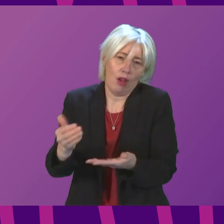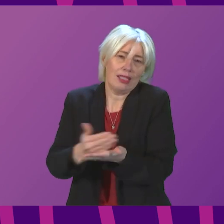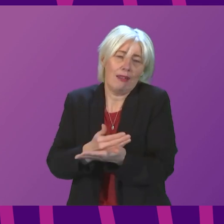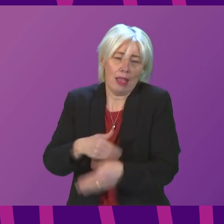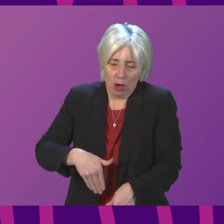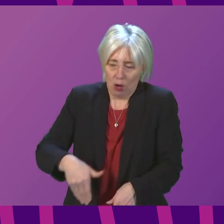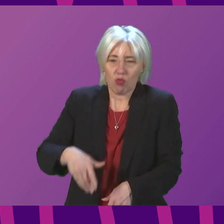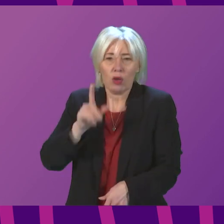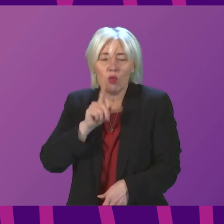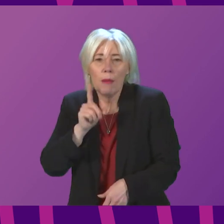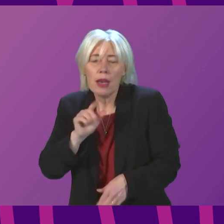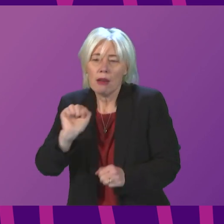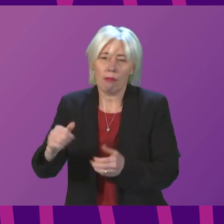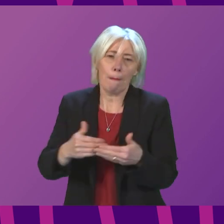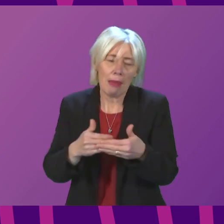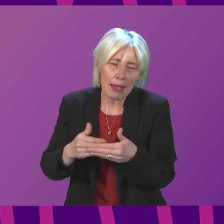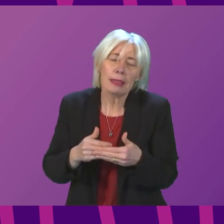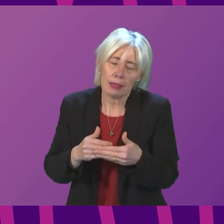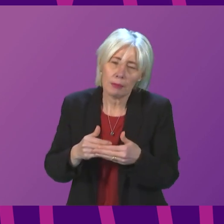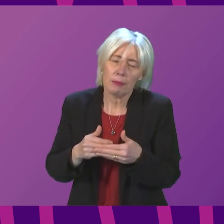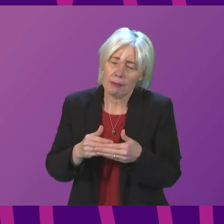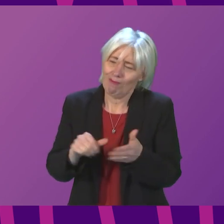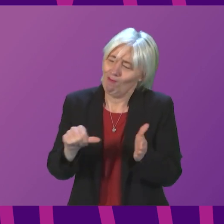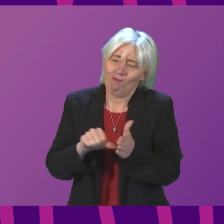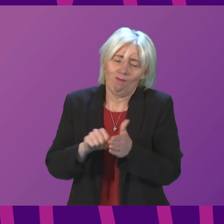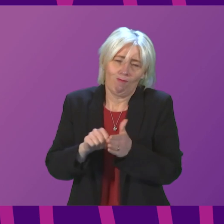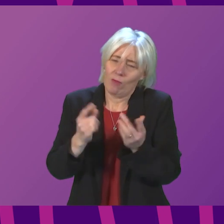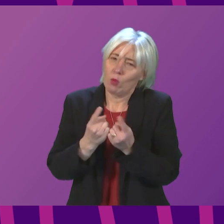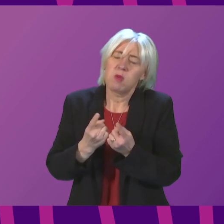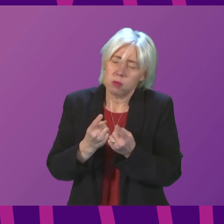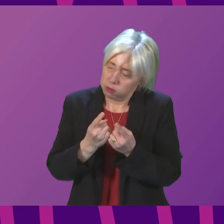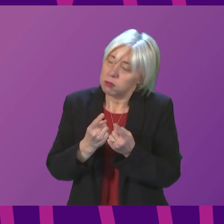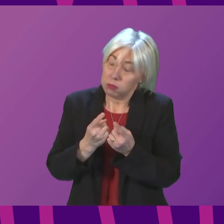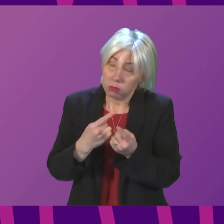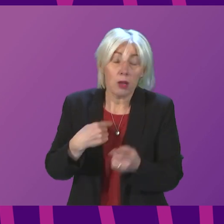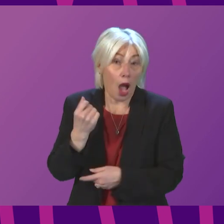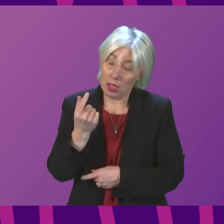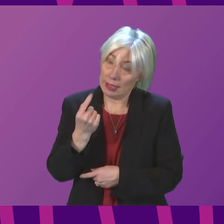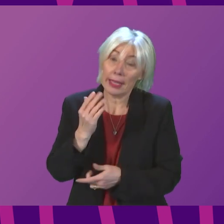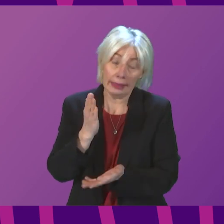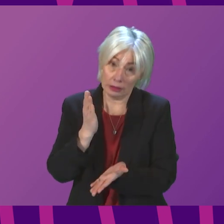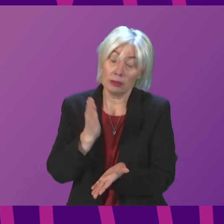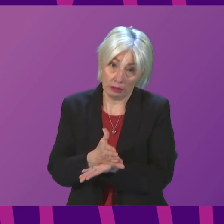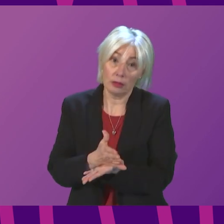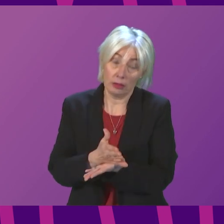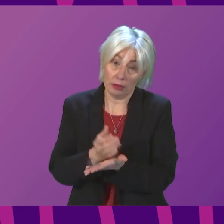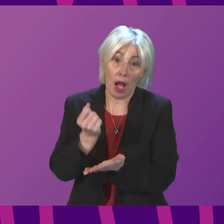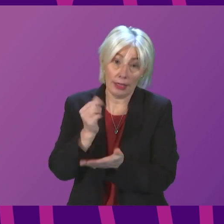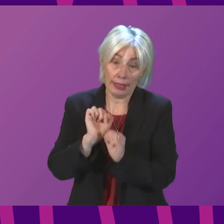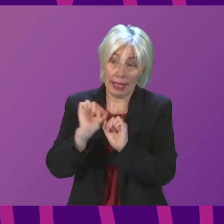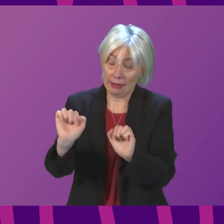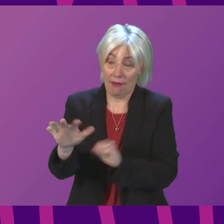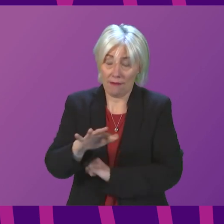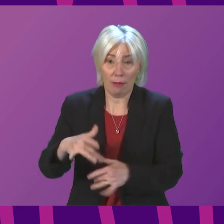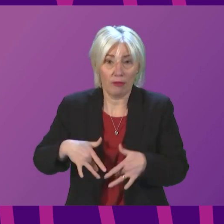mothers and their babies. So, these are really difficult issues. I understand, absolutely understand, the views of families